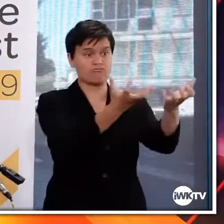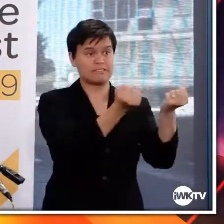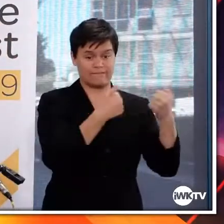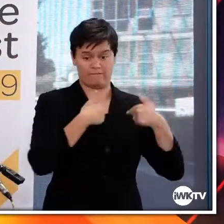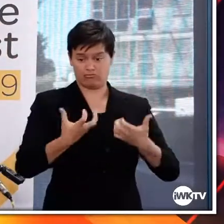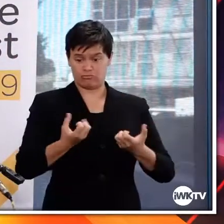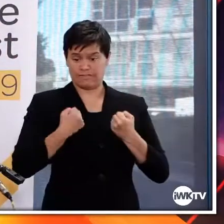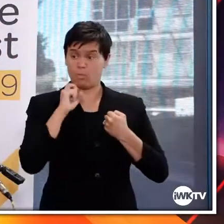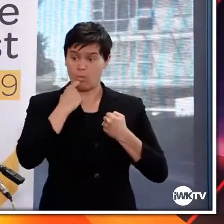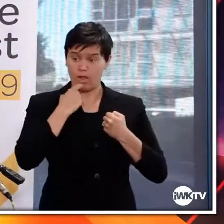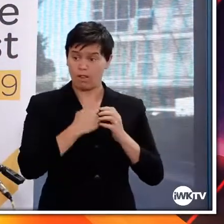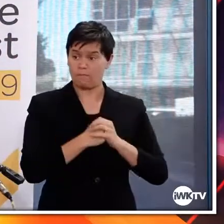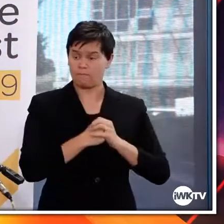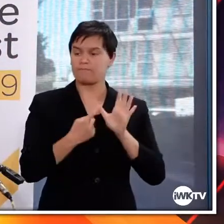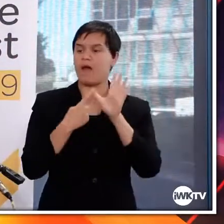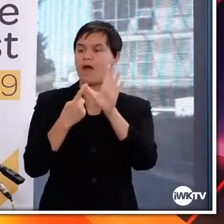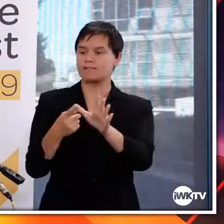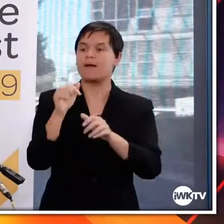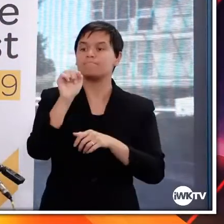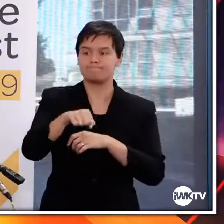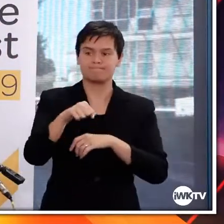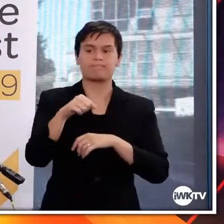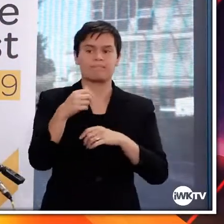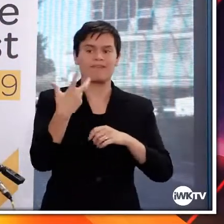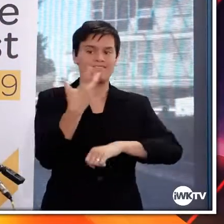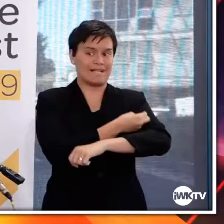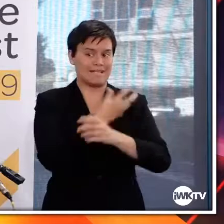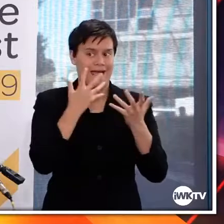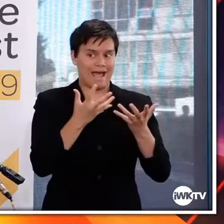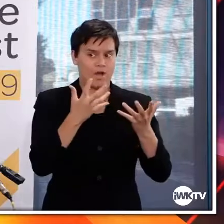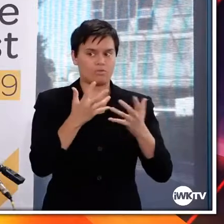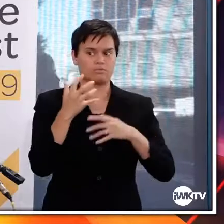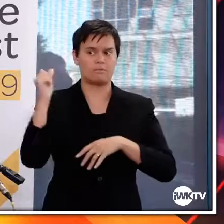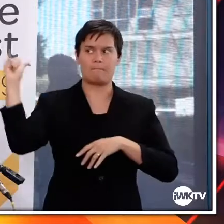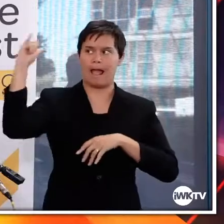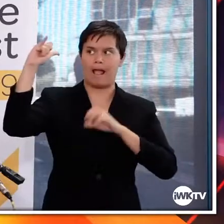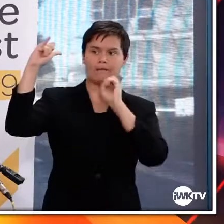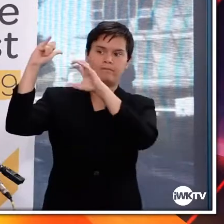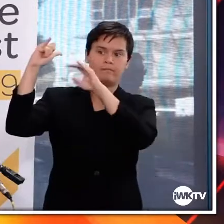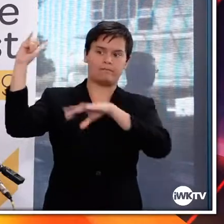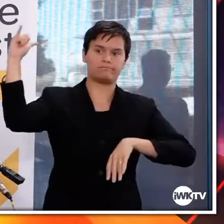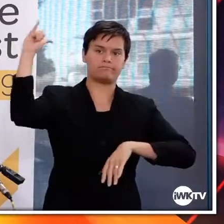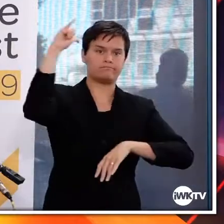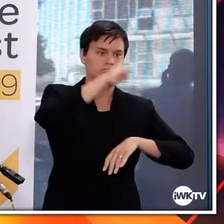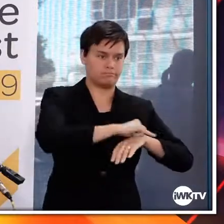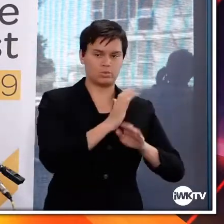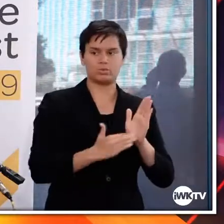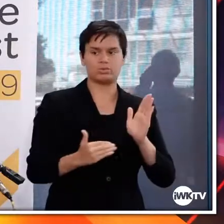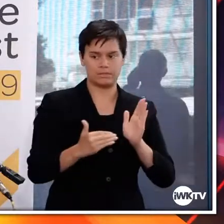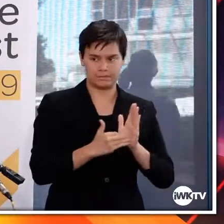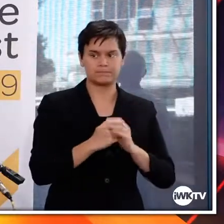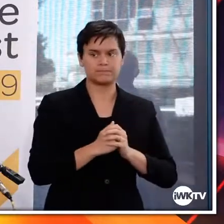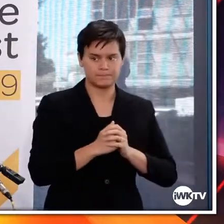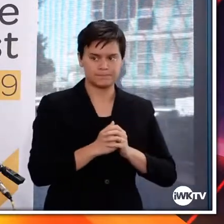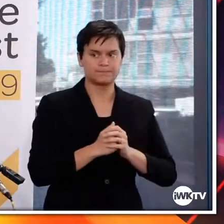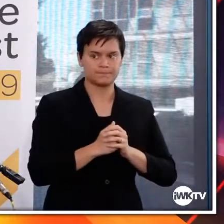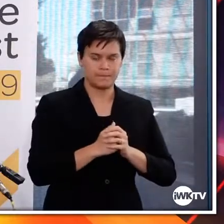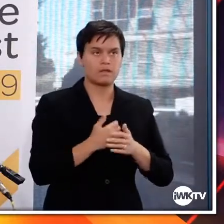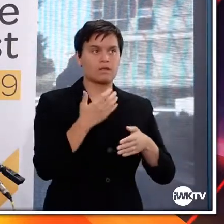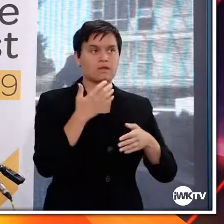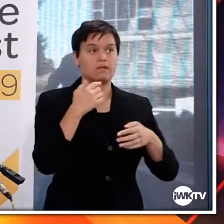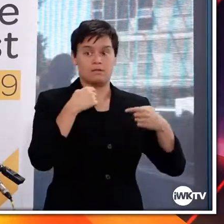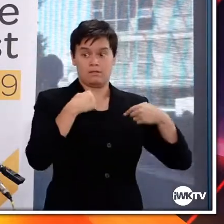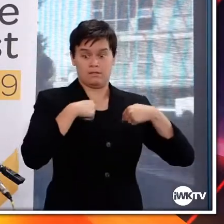Yes, thanks for that question. Yes, it will be coming by air. And we are certainly working closely with both Australia and with Pfizer